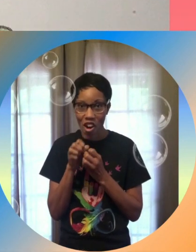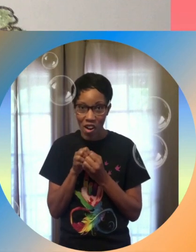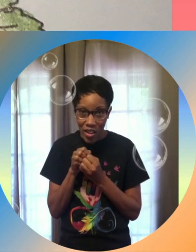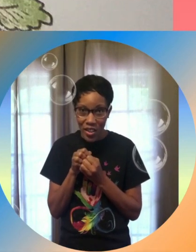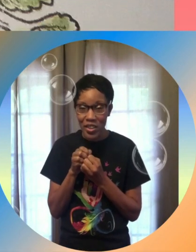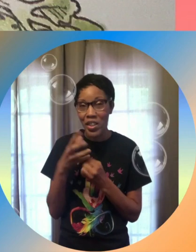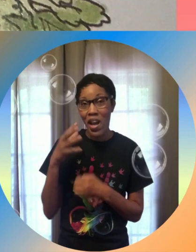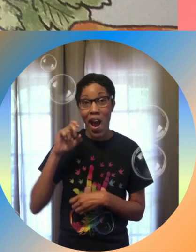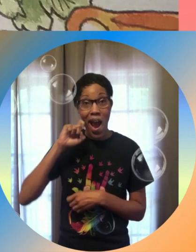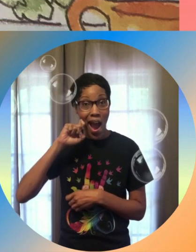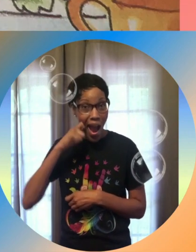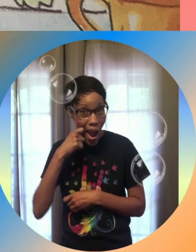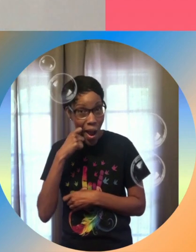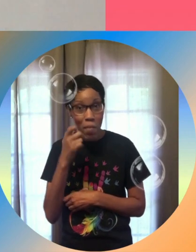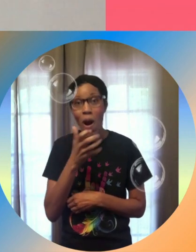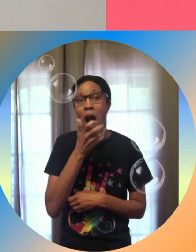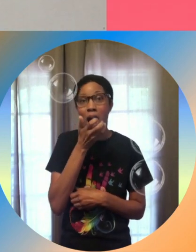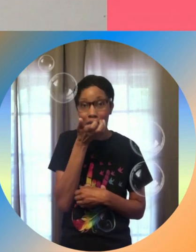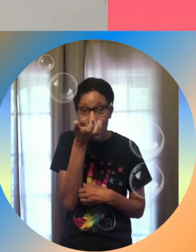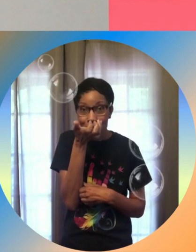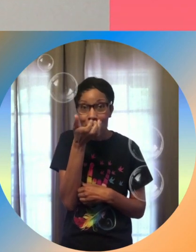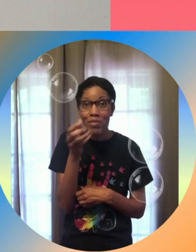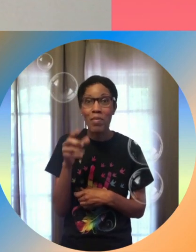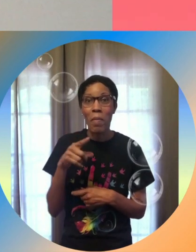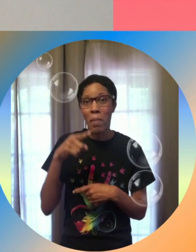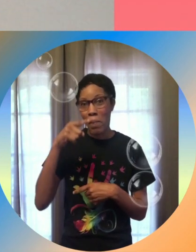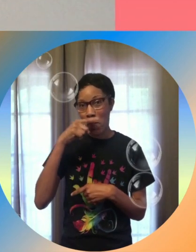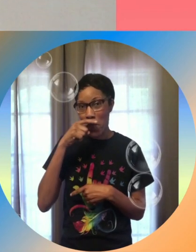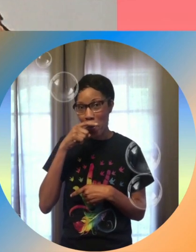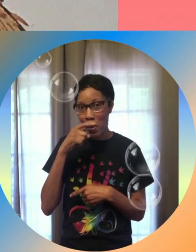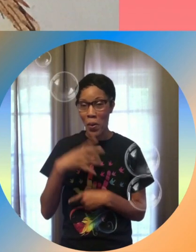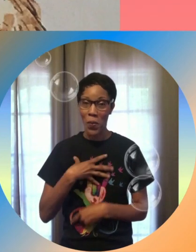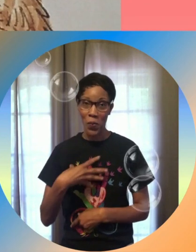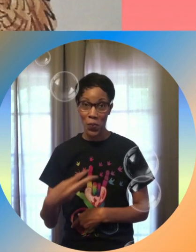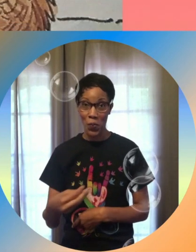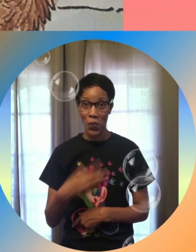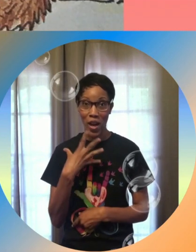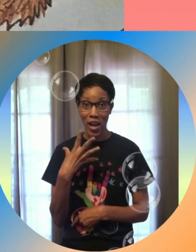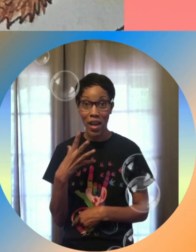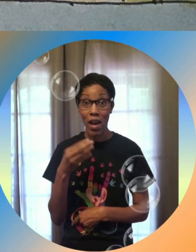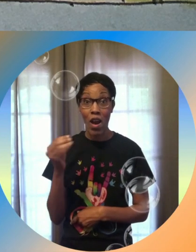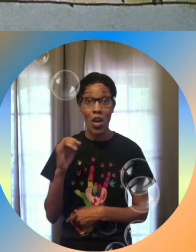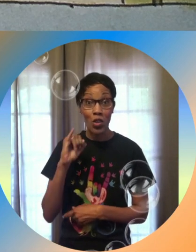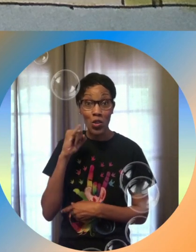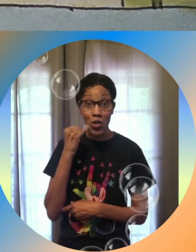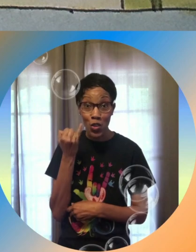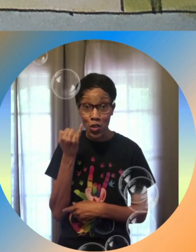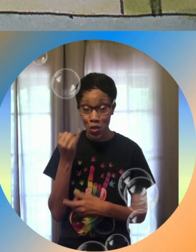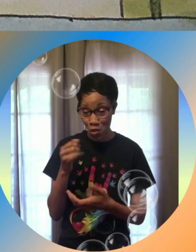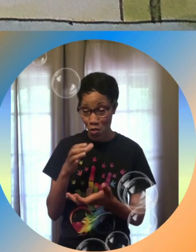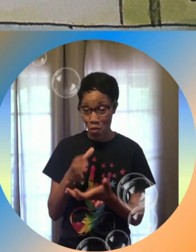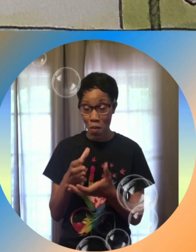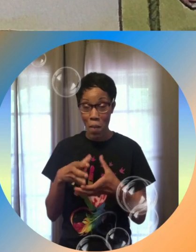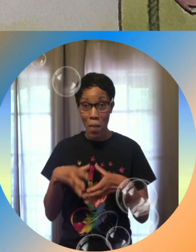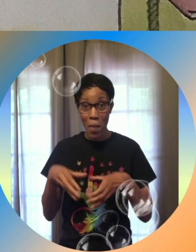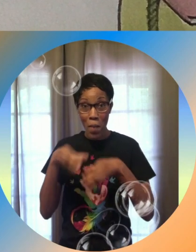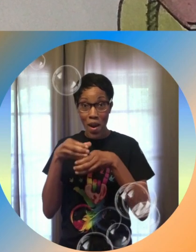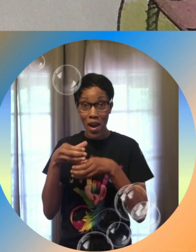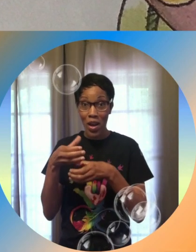bunch an apple to bite and a mustache of white juice from